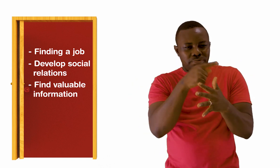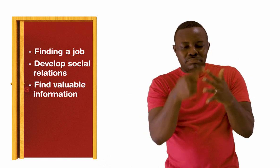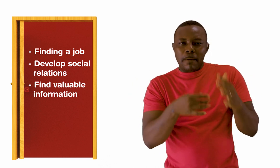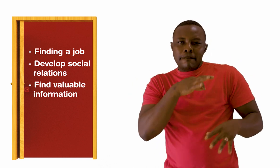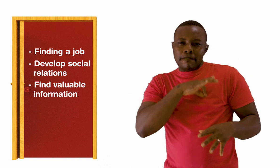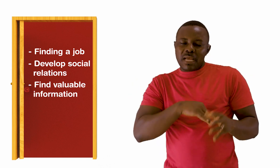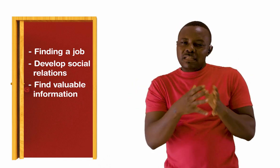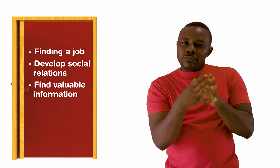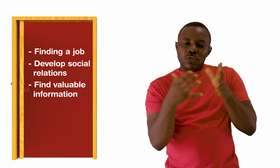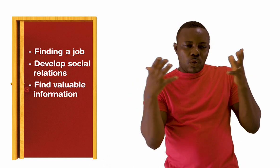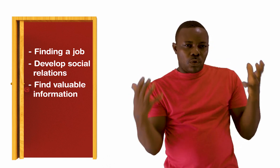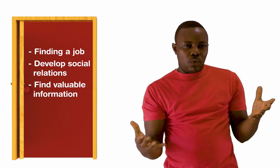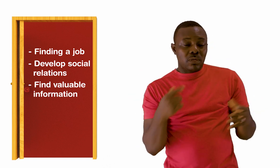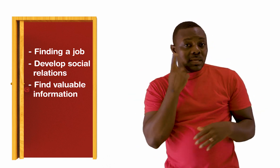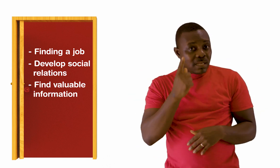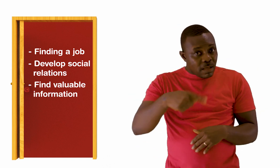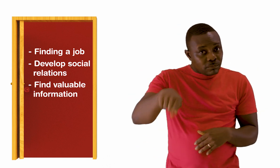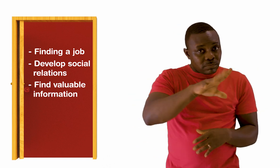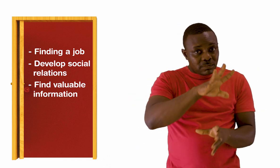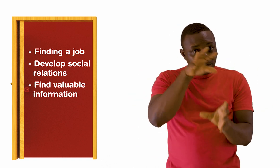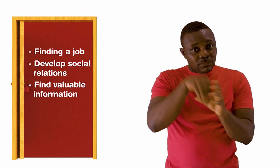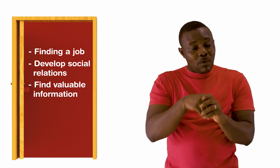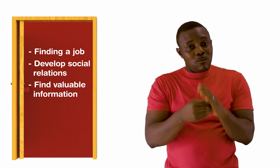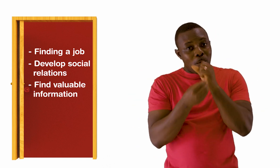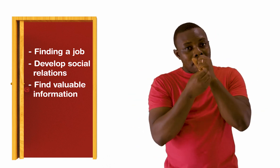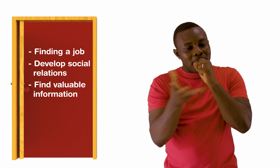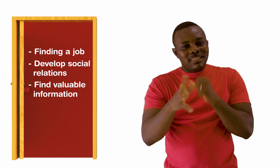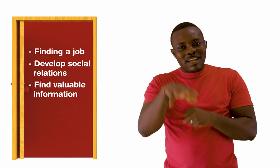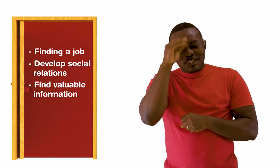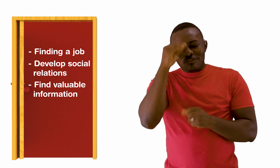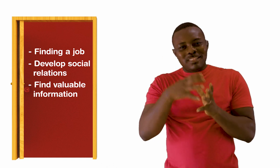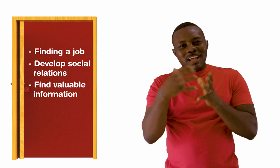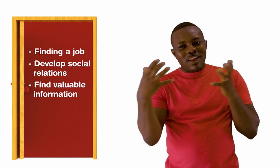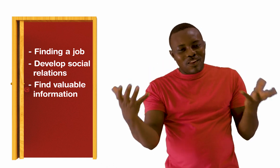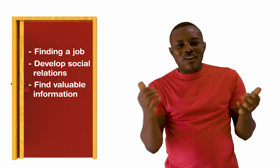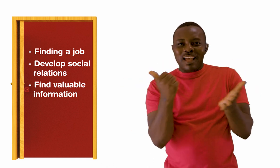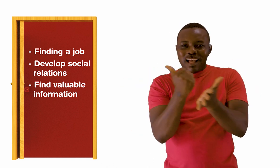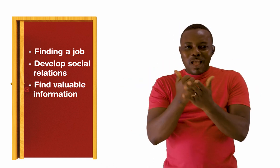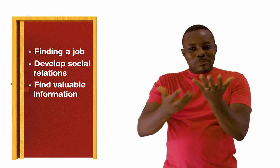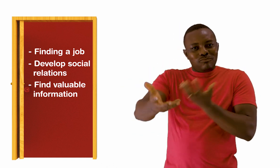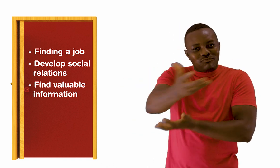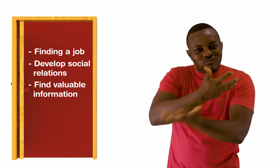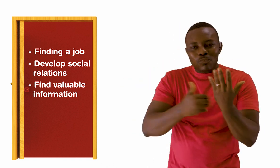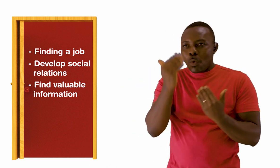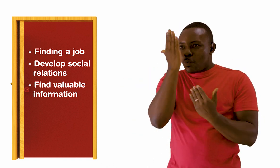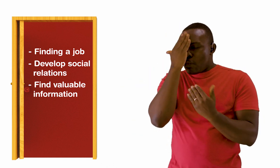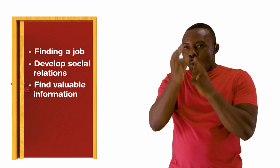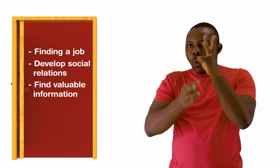these aspects of media literacy. Deaf people should also get involved in media literacy to interact with the world and keep up with what is happening in